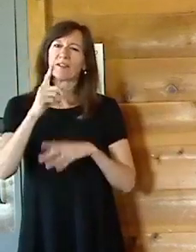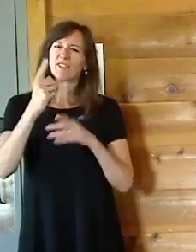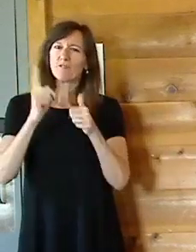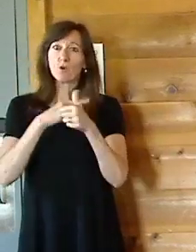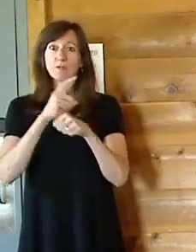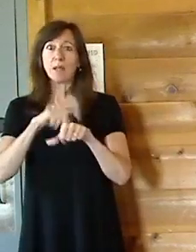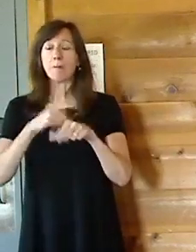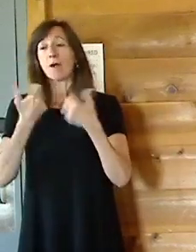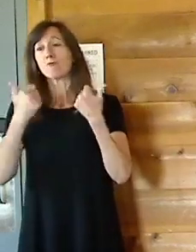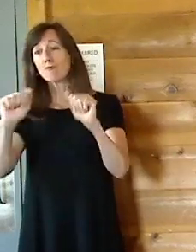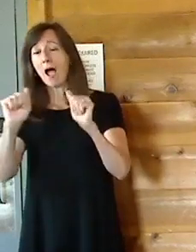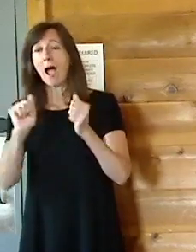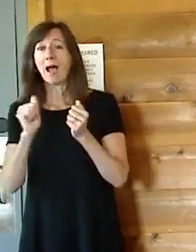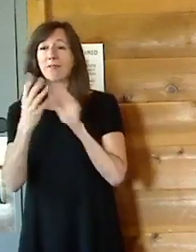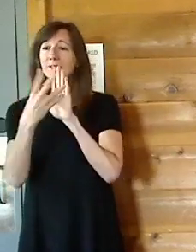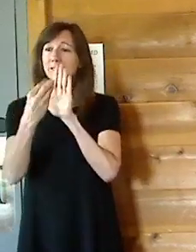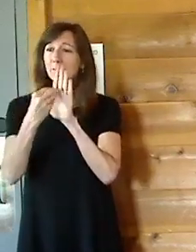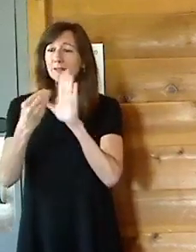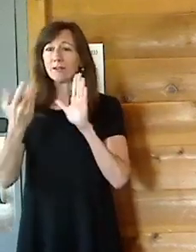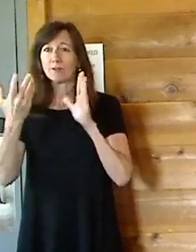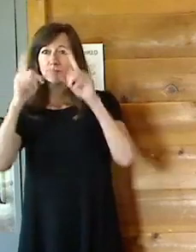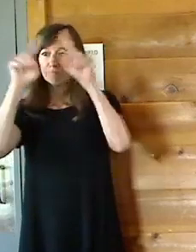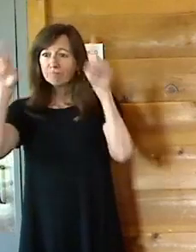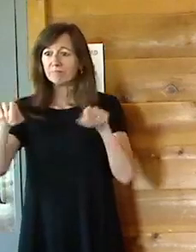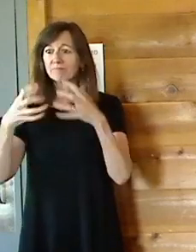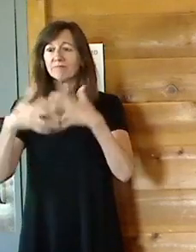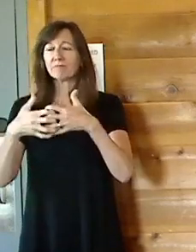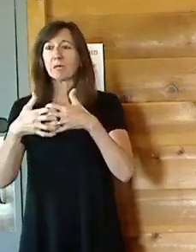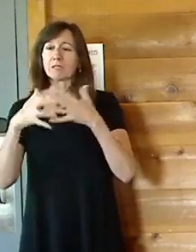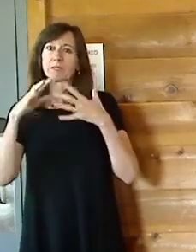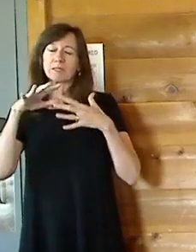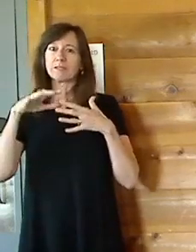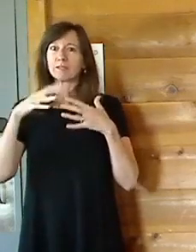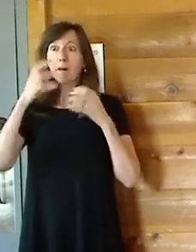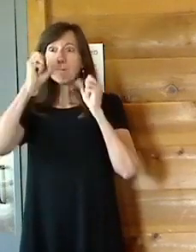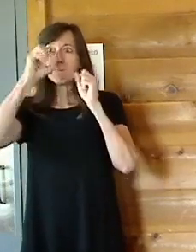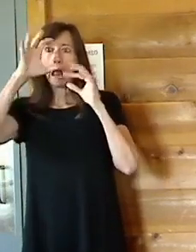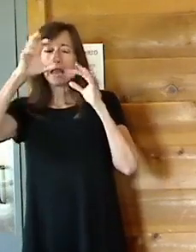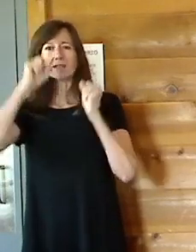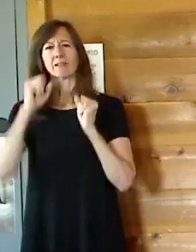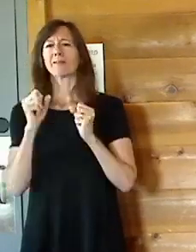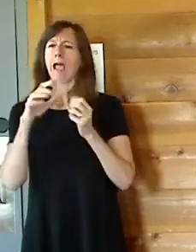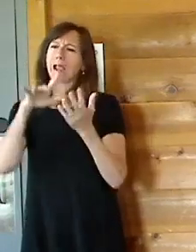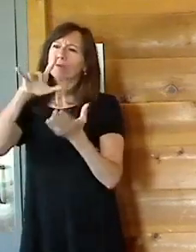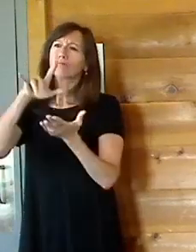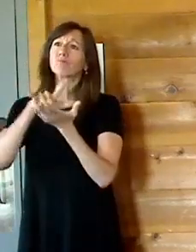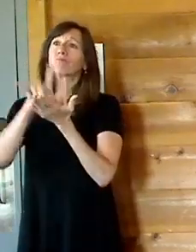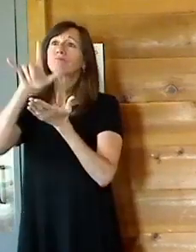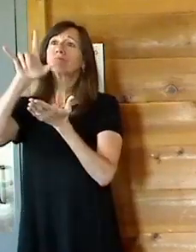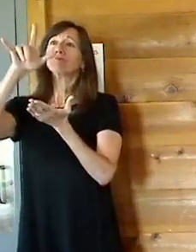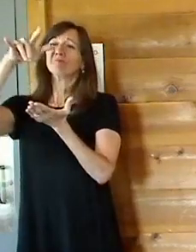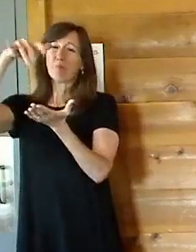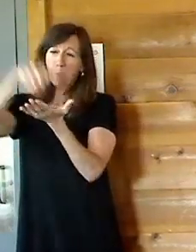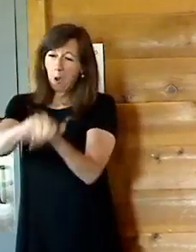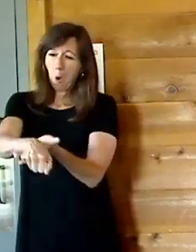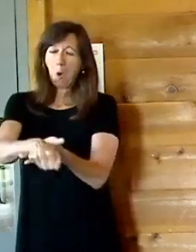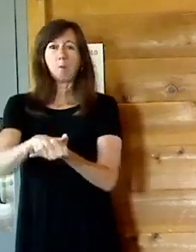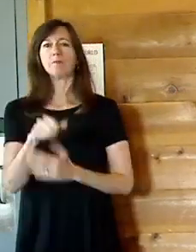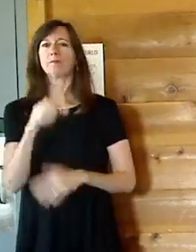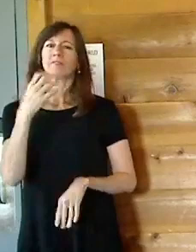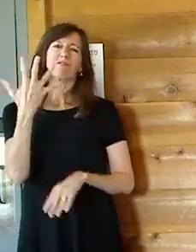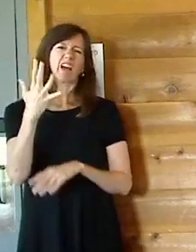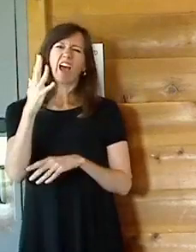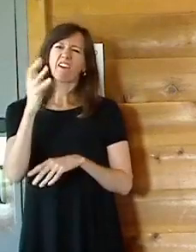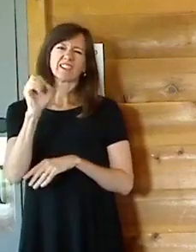was amazing for the students to use. And I did crash within the first five minutes of take off, or five seconds of take off, I should say. But